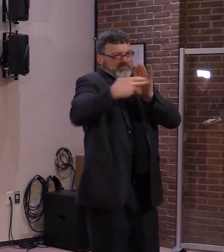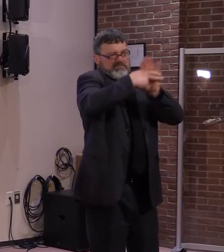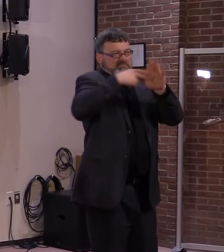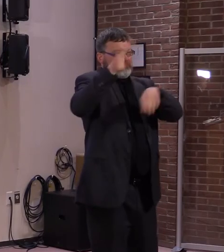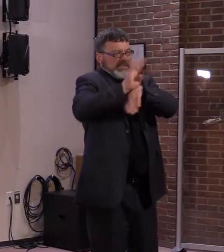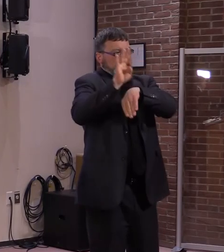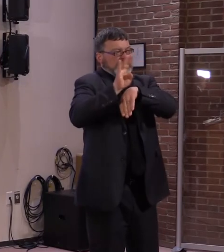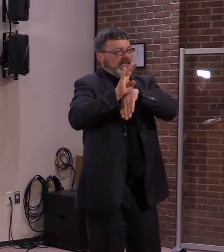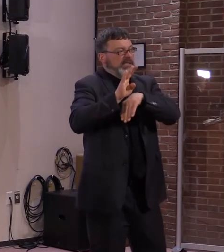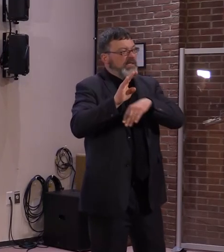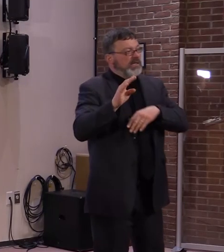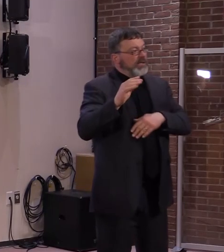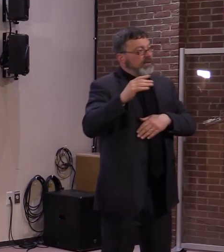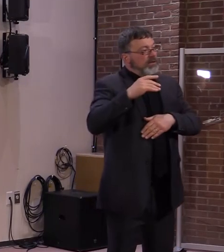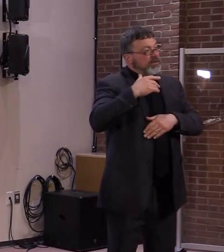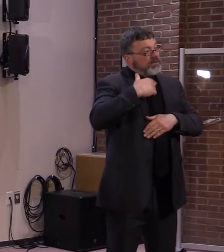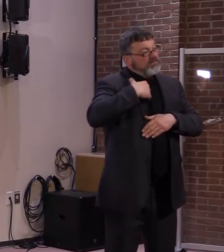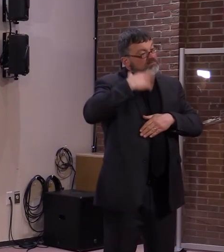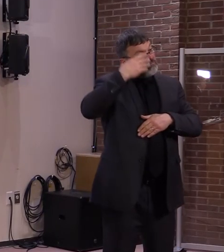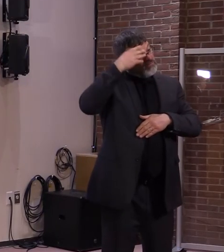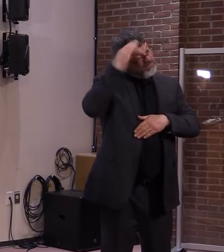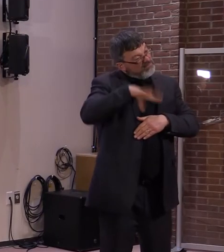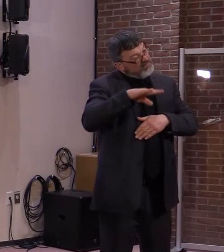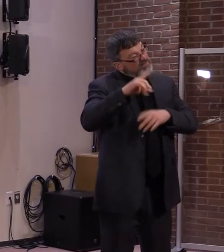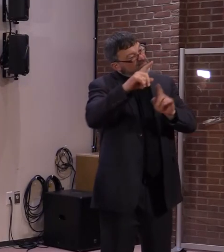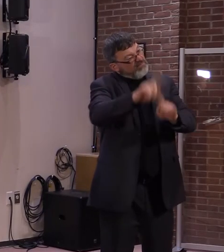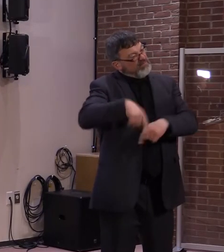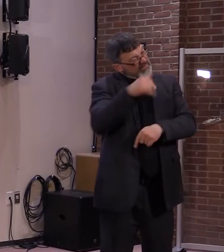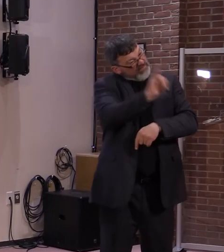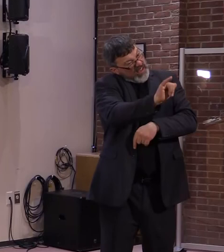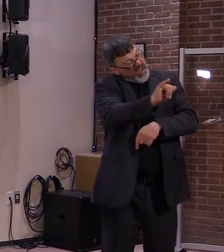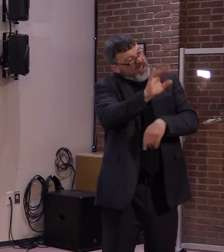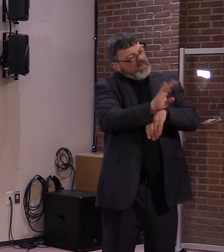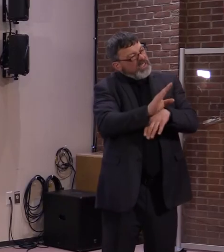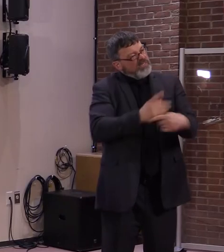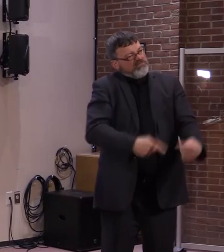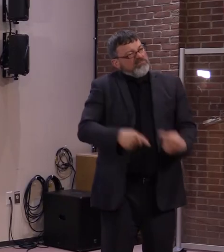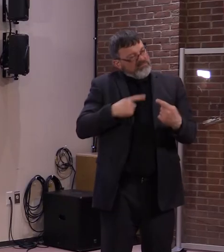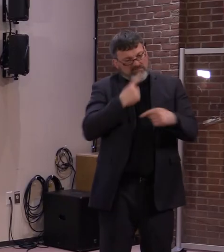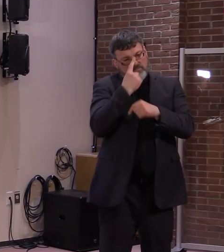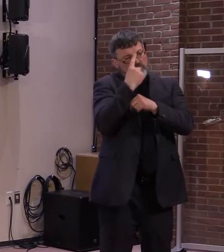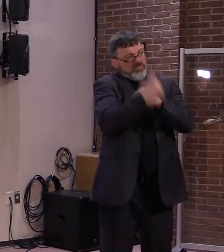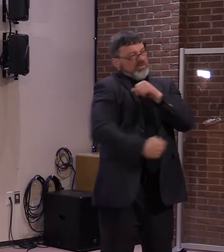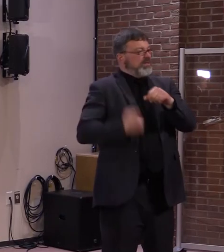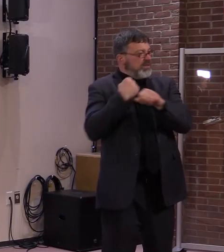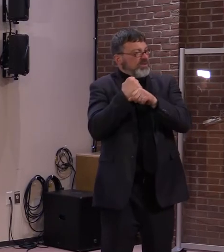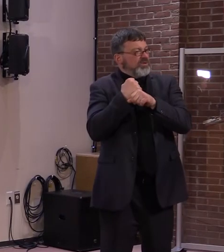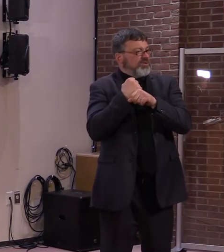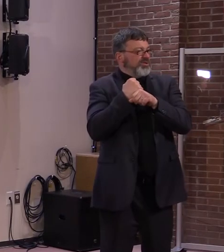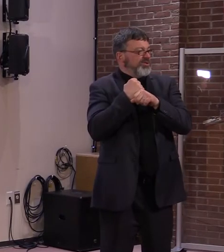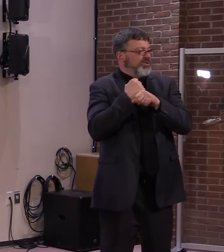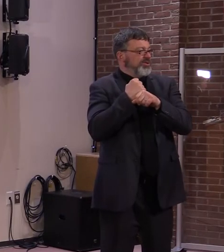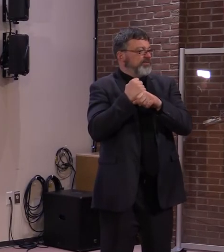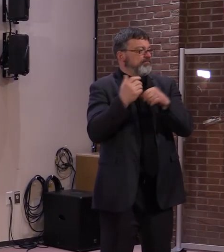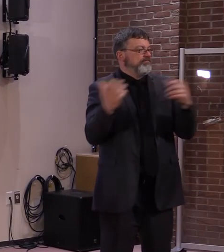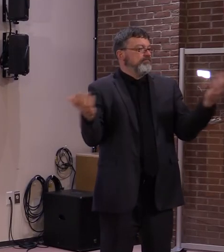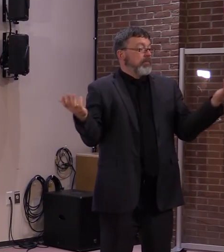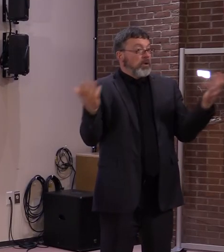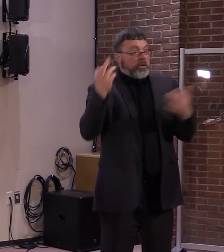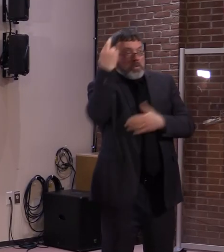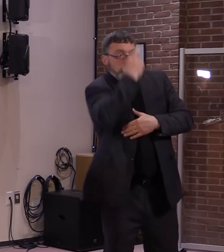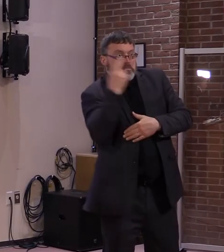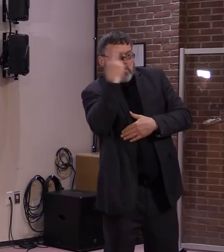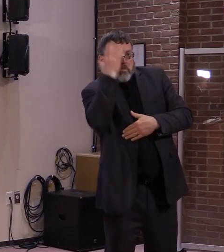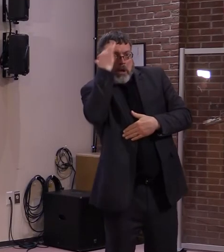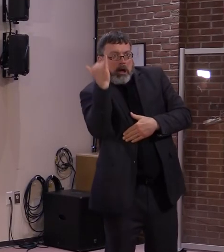particulars just of what I heard. Okay. Governor, one last question about this very